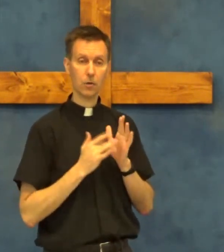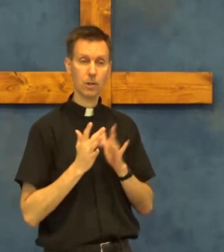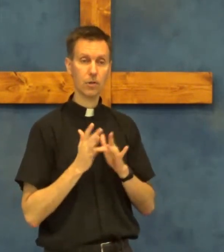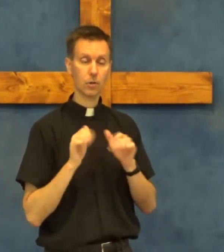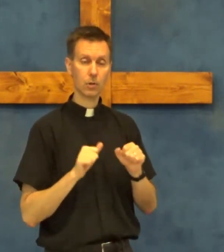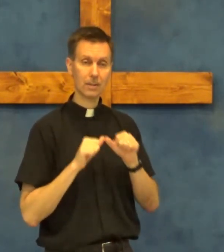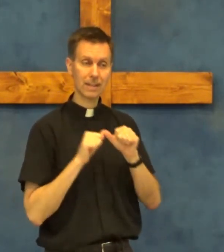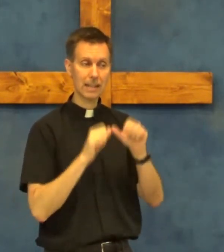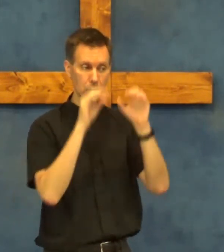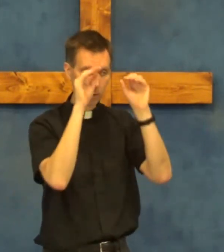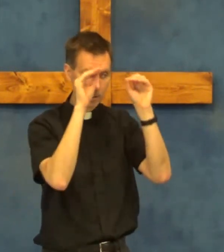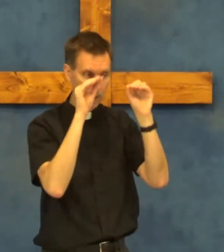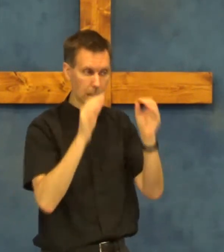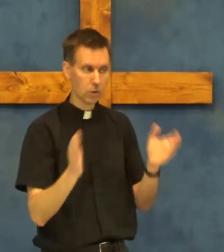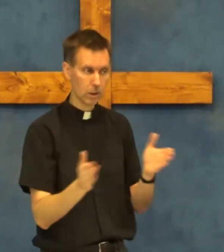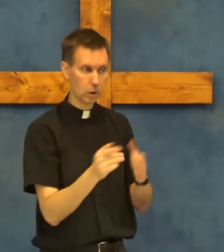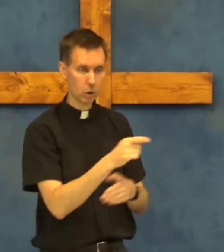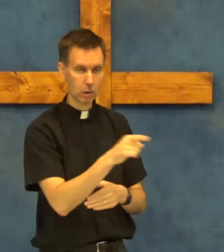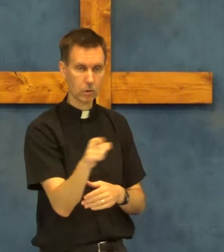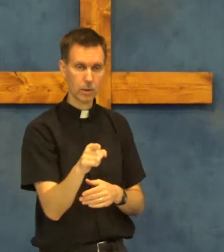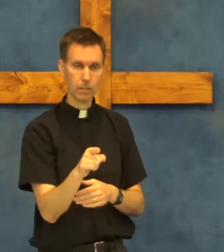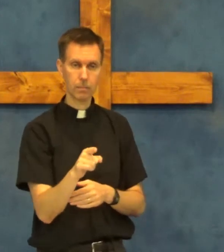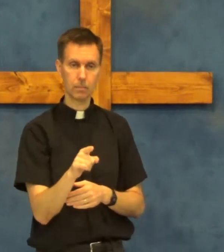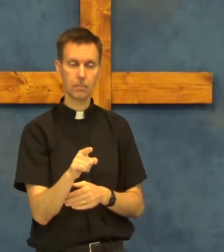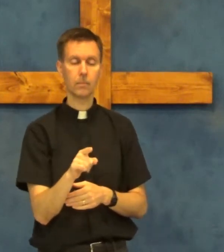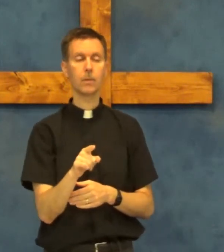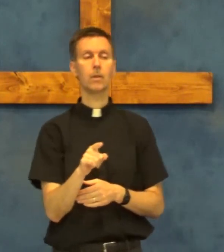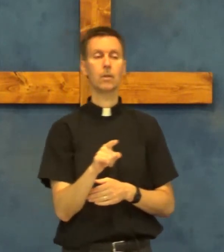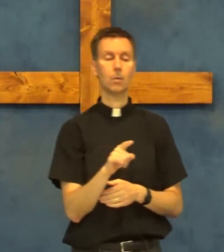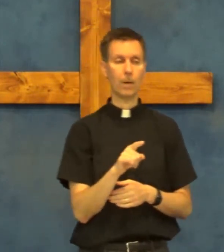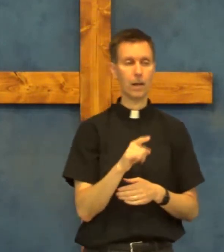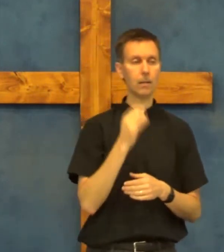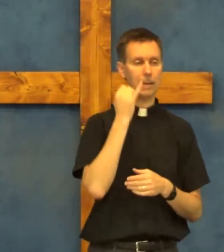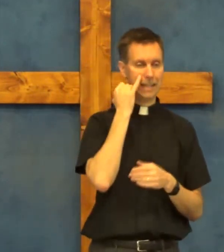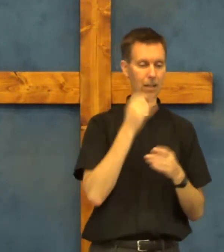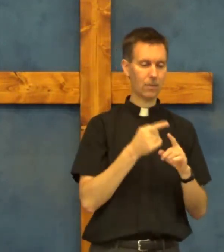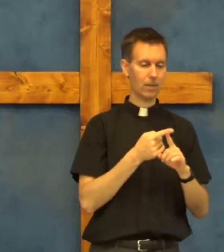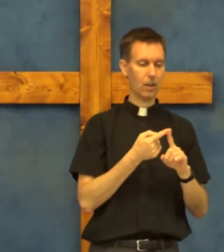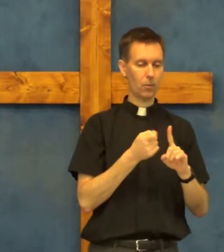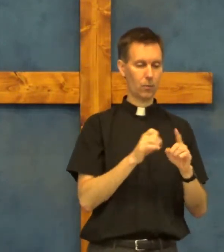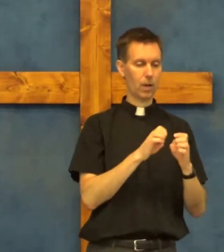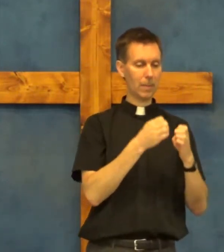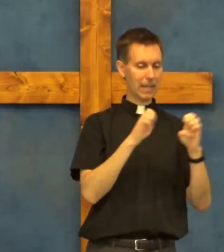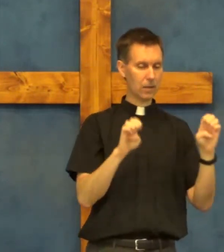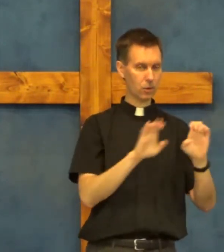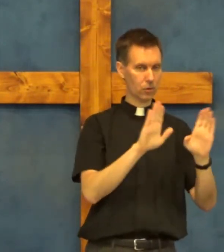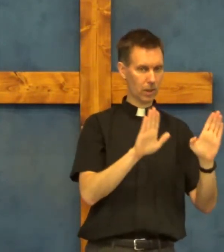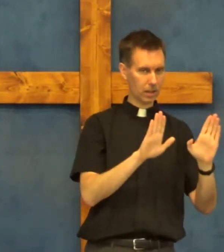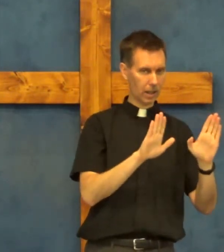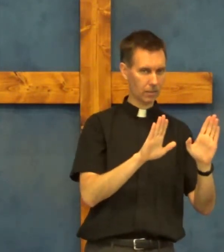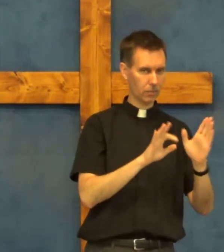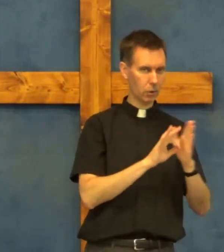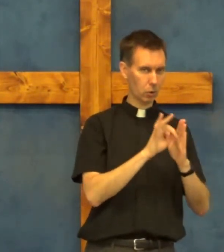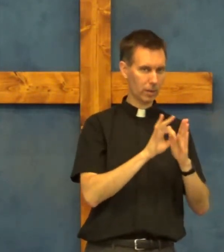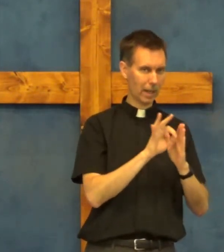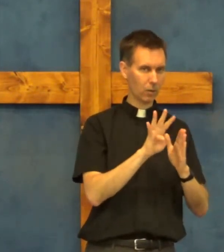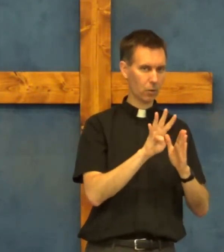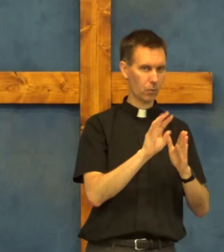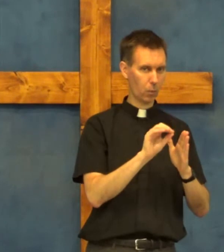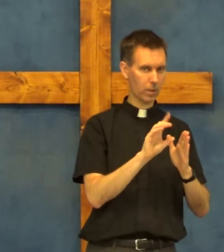Jesus could continue to teach and encourage them. Well if from Easter Sunday you count forty